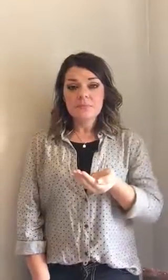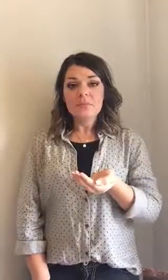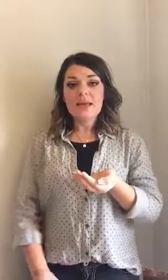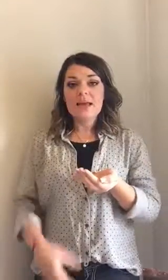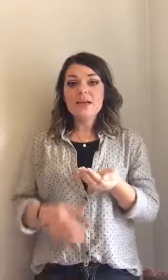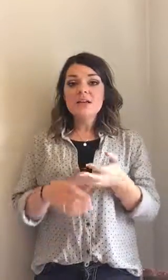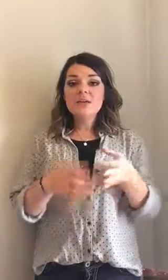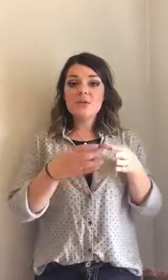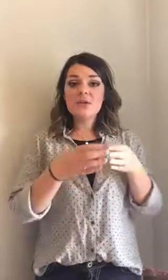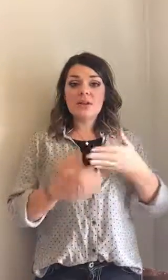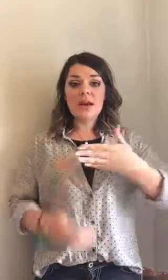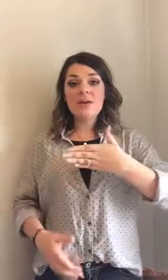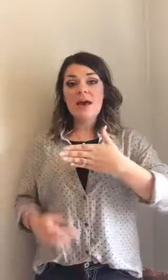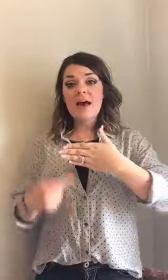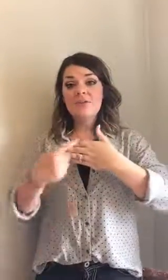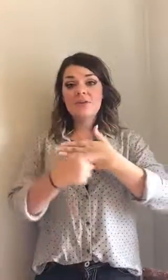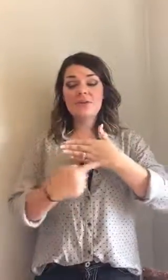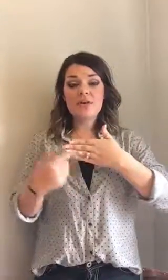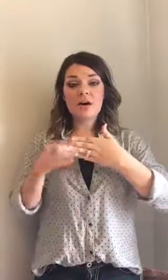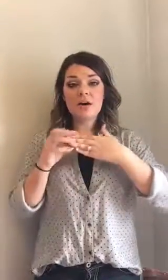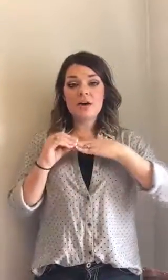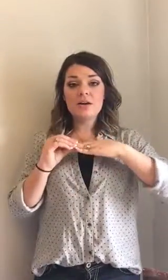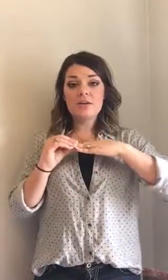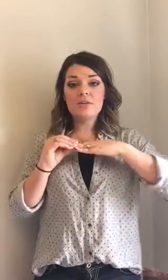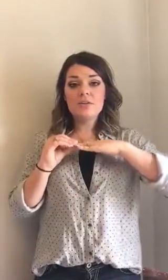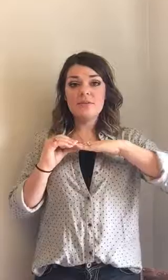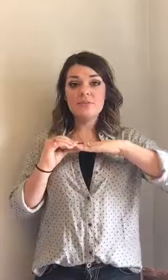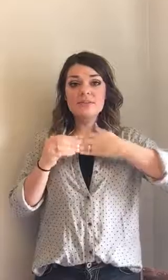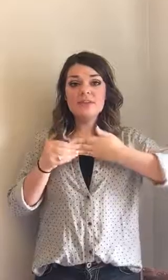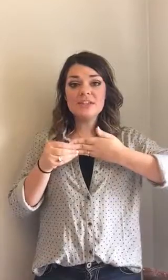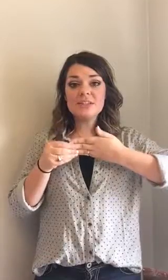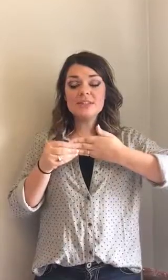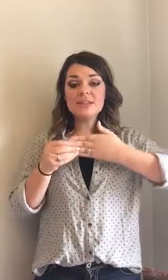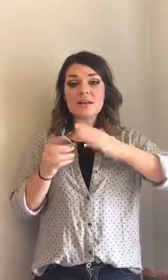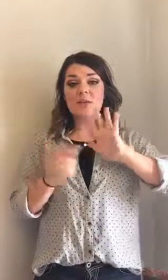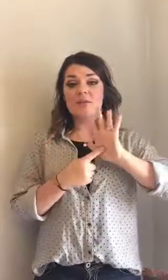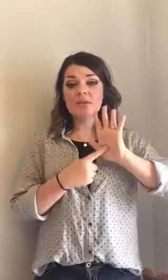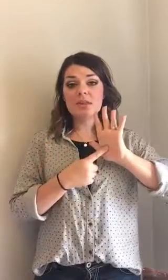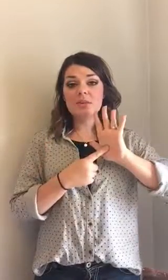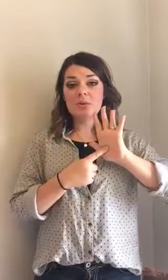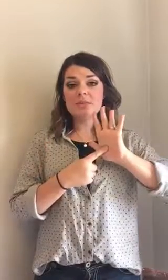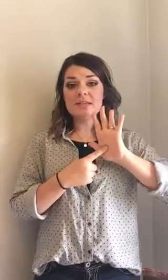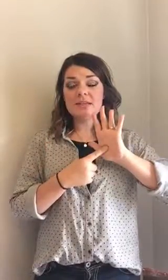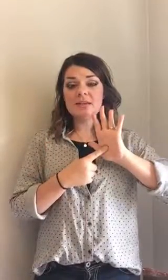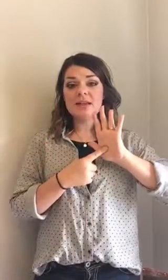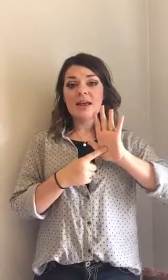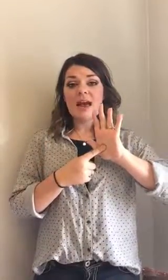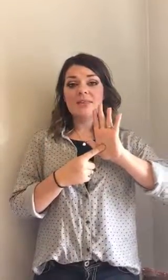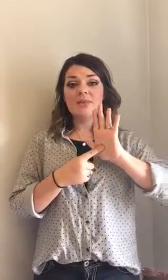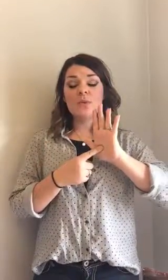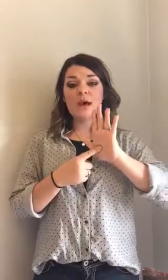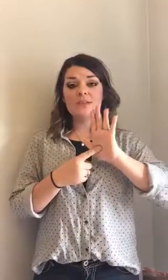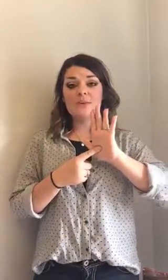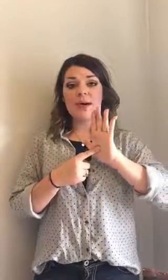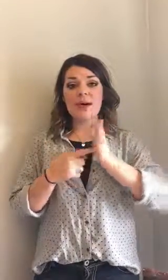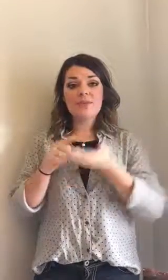Okay so now we have our fruits and veggies, we have our lean protein, and then we also have